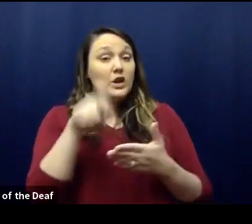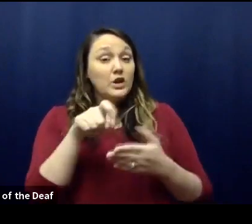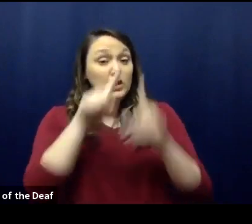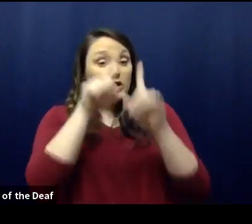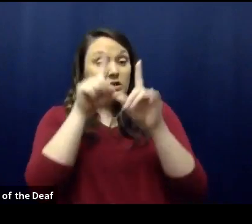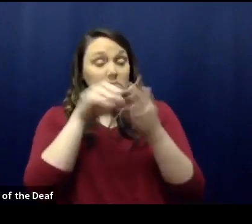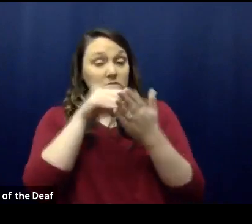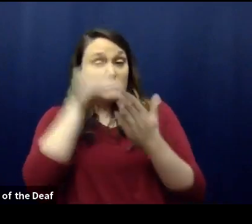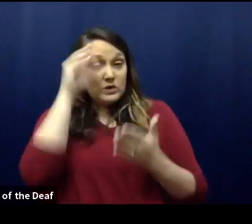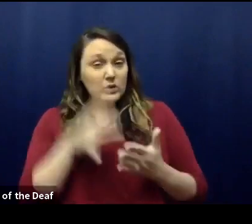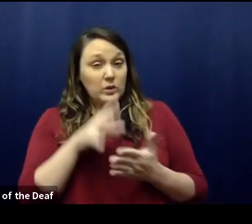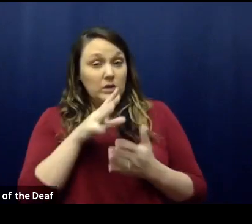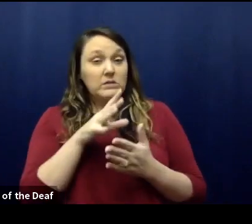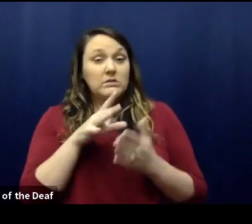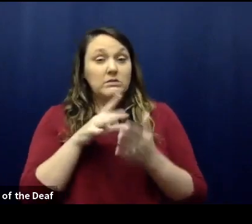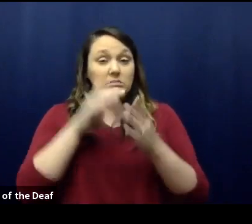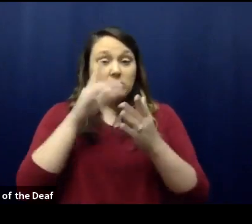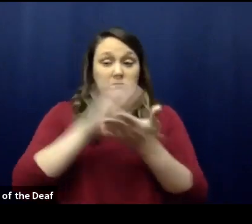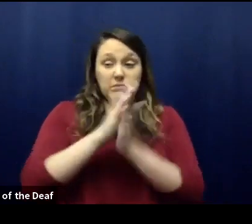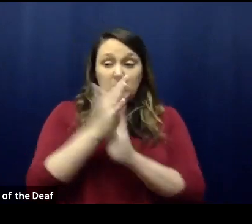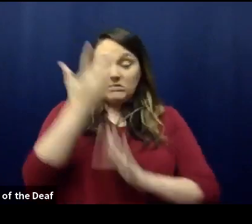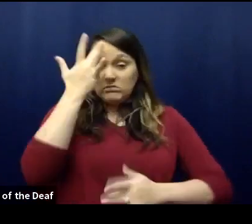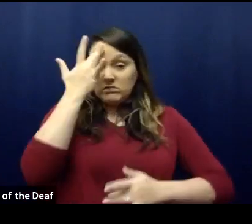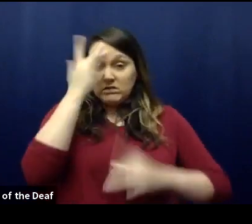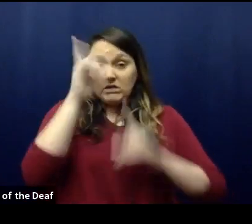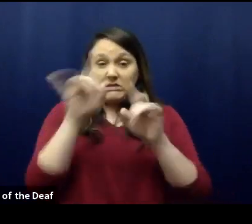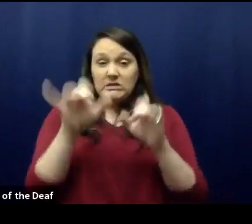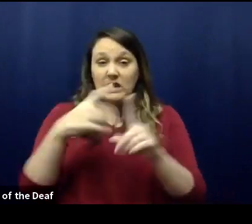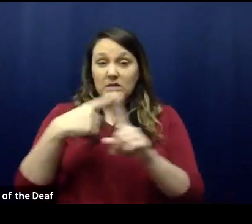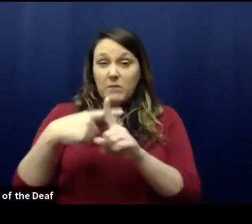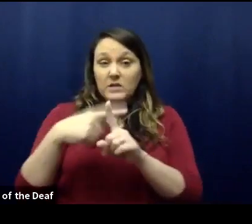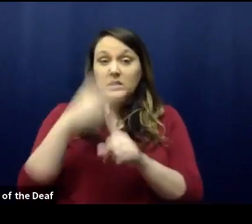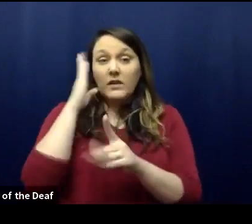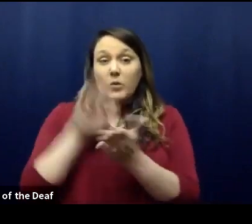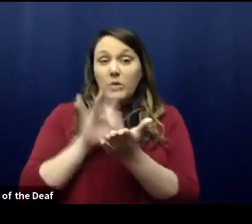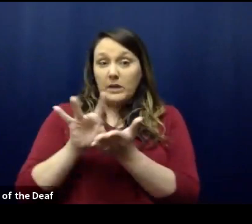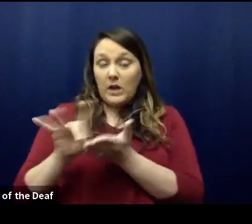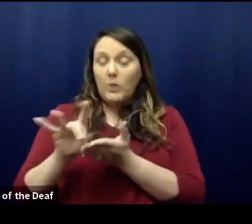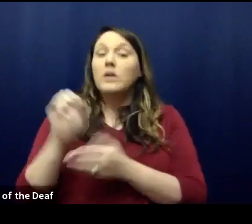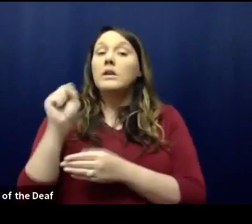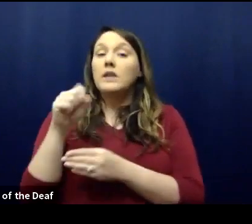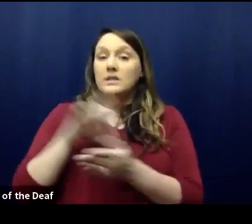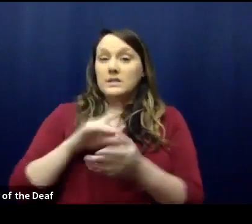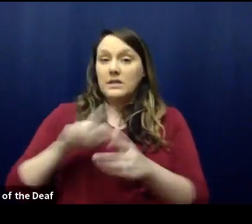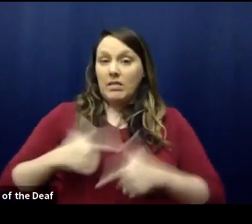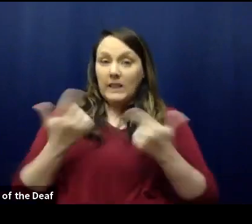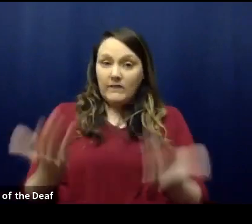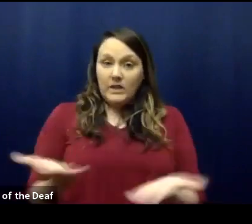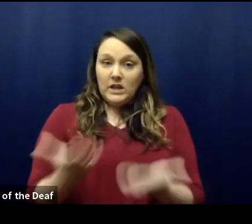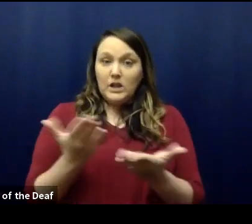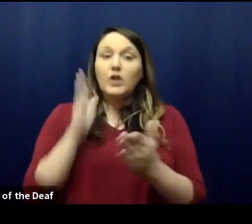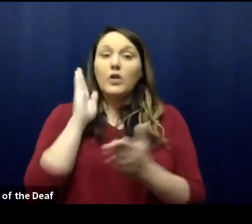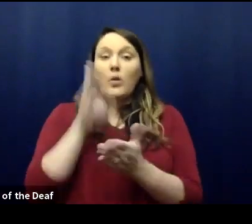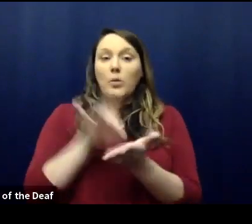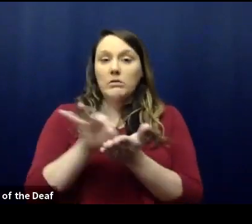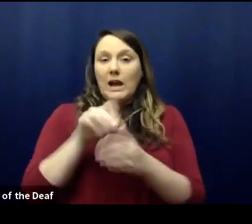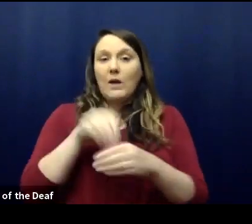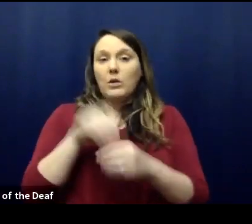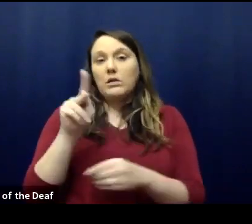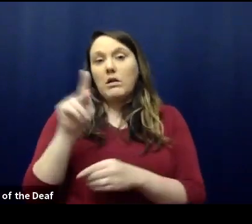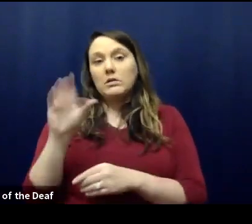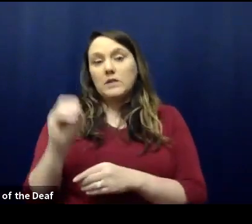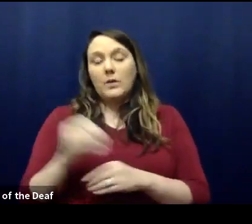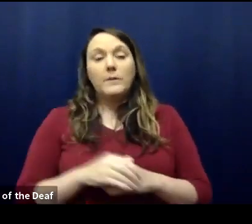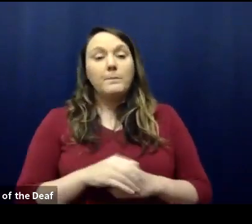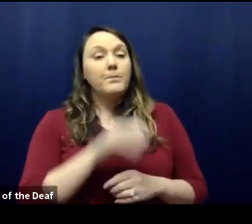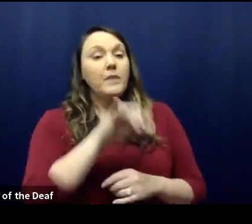in the Knox County numbers or in their home states slash counties. They're living here. They get counted in Knox County. From Jeff with WATE,